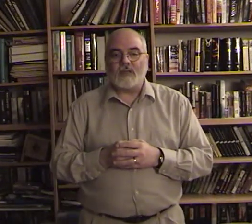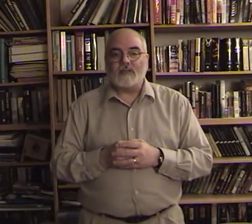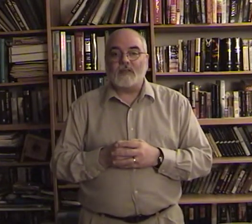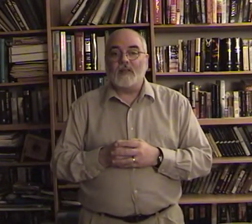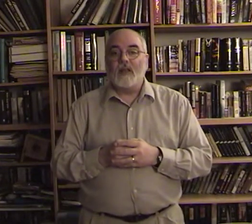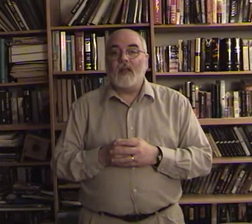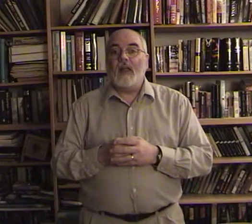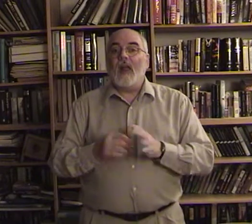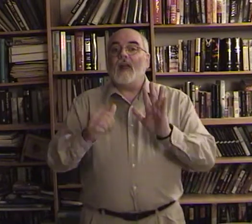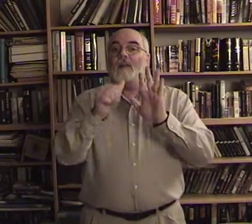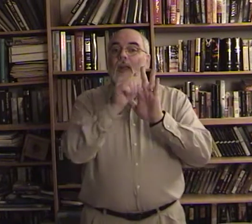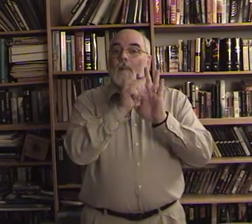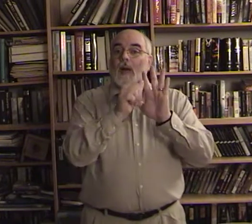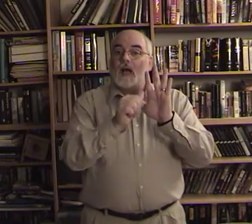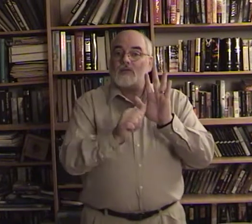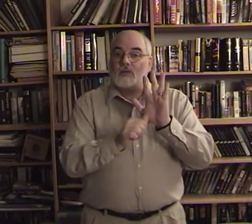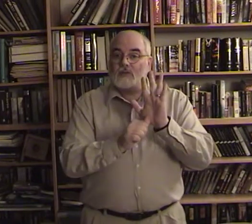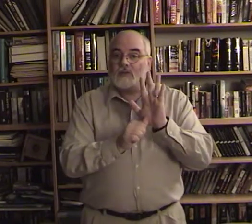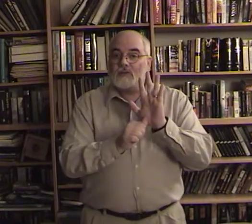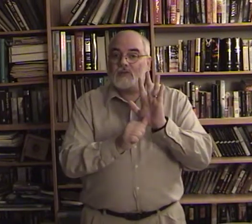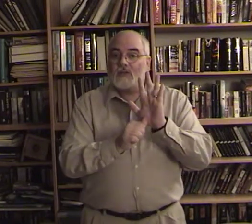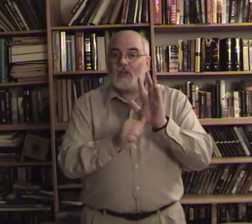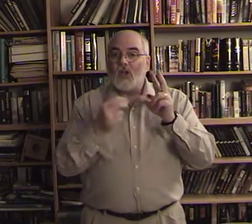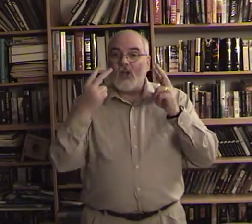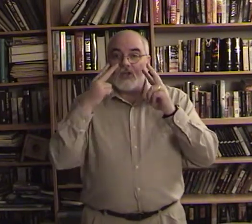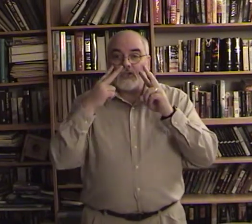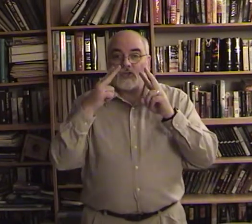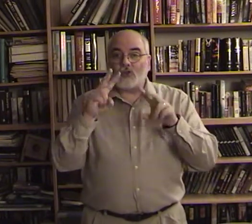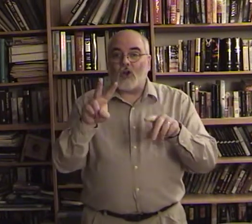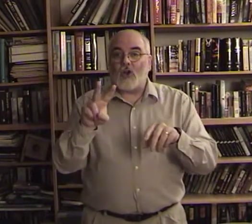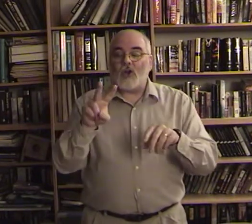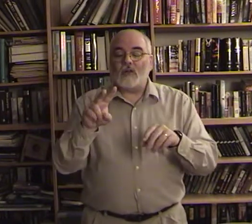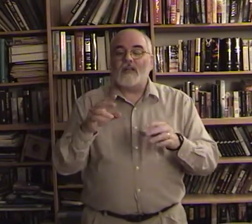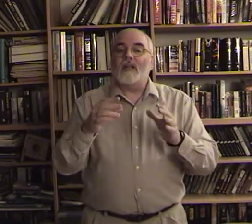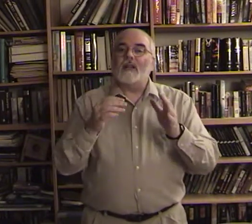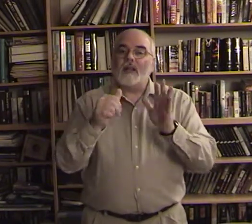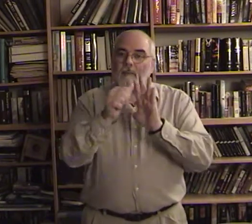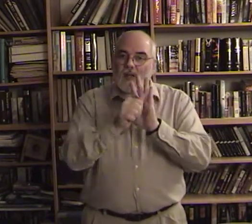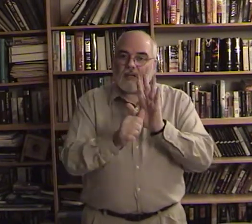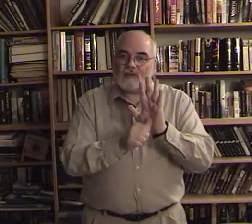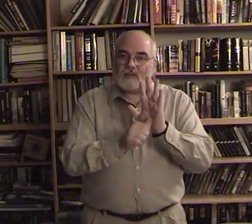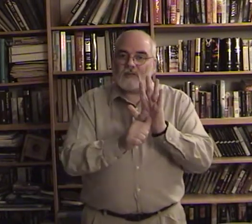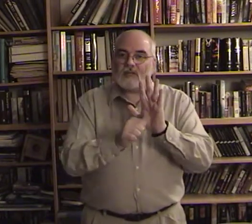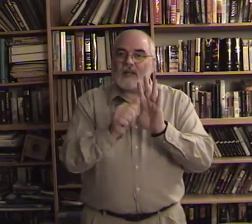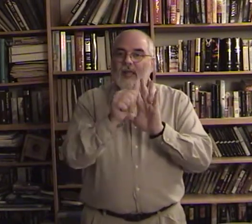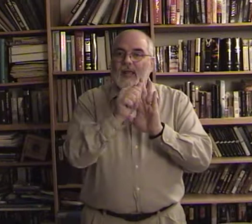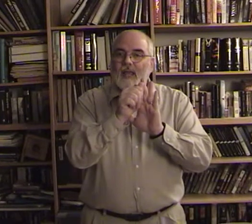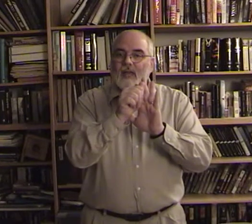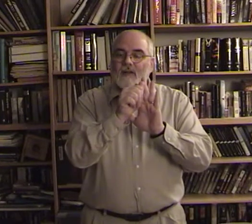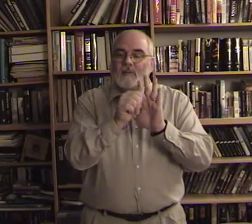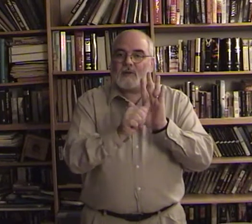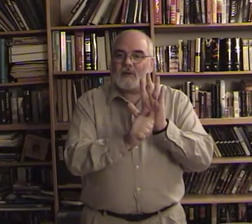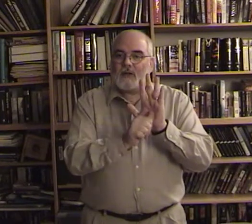the apostles saw the apostles that's an a hand up here down